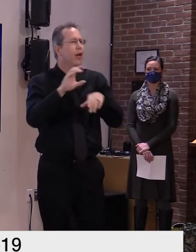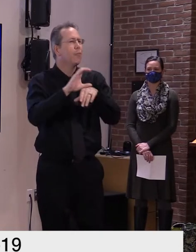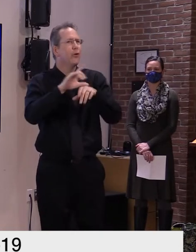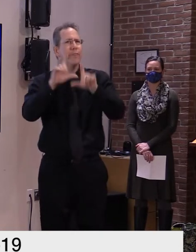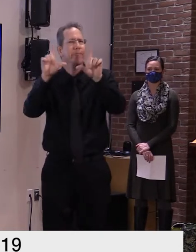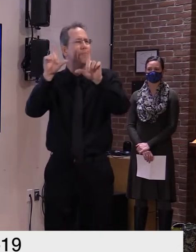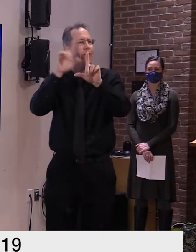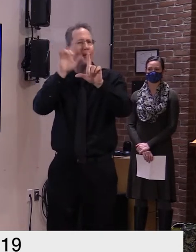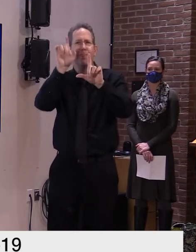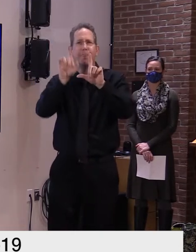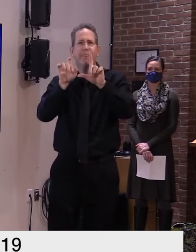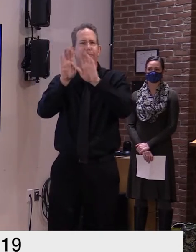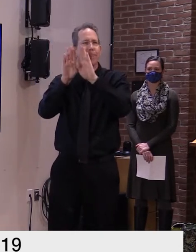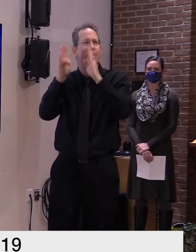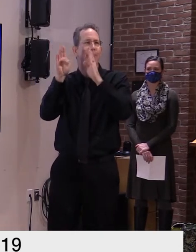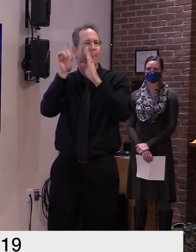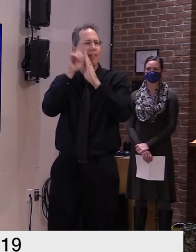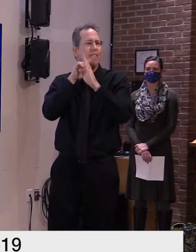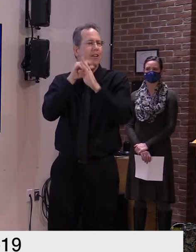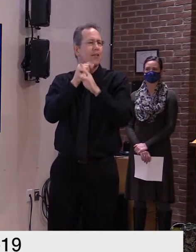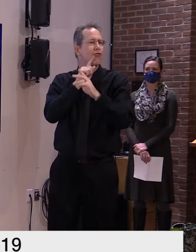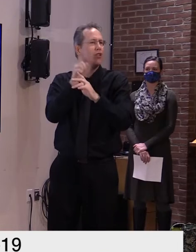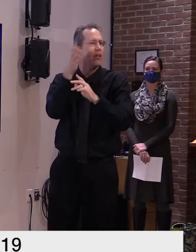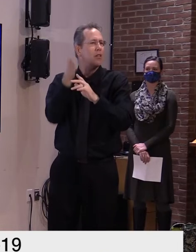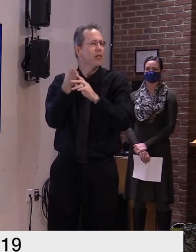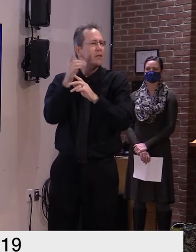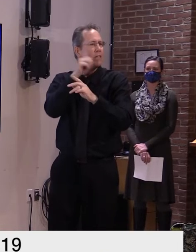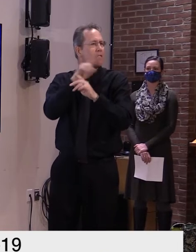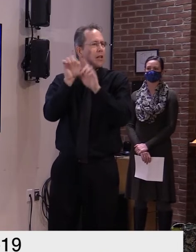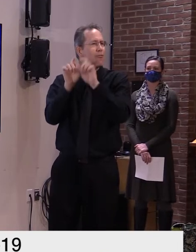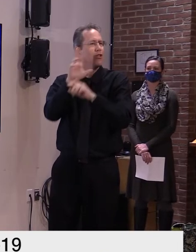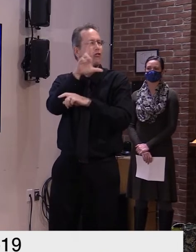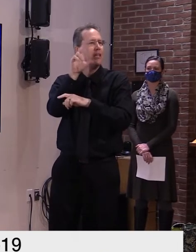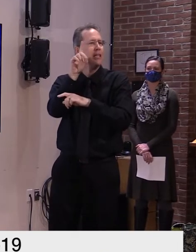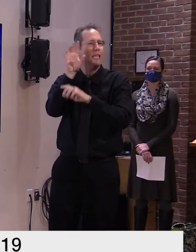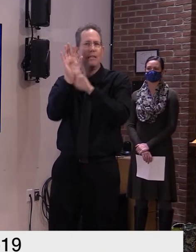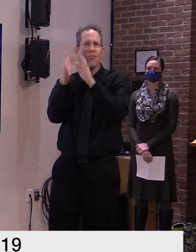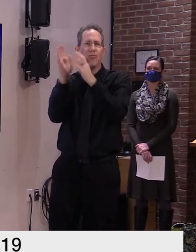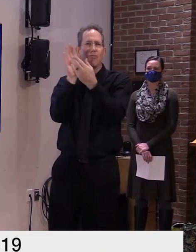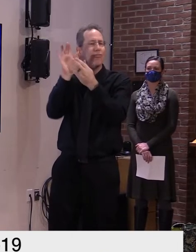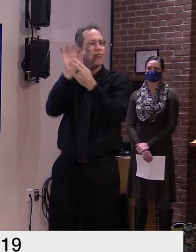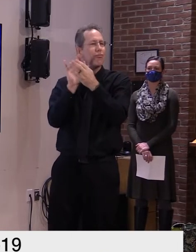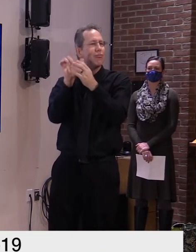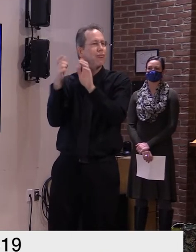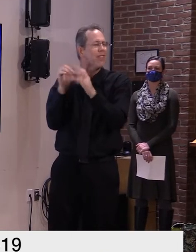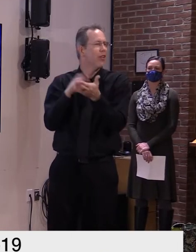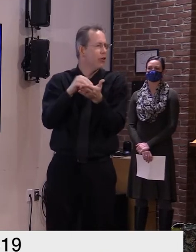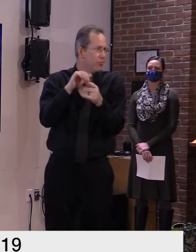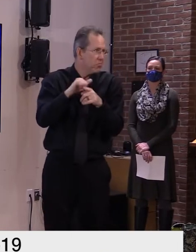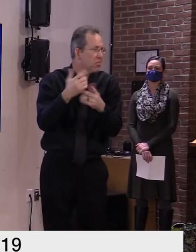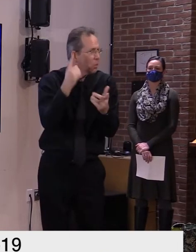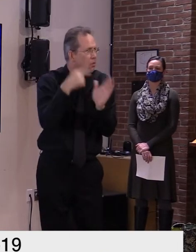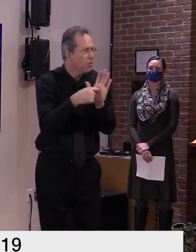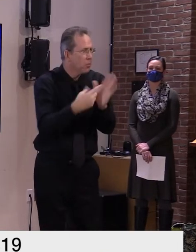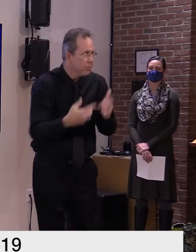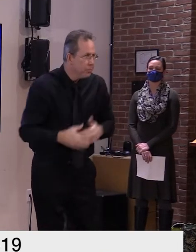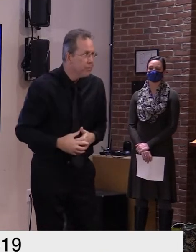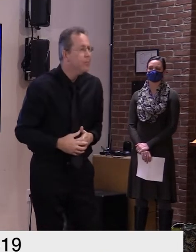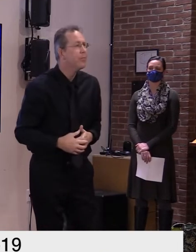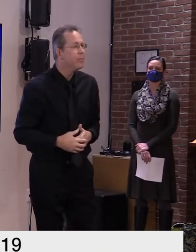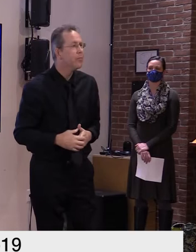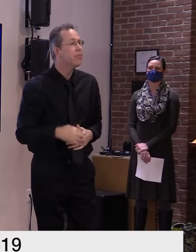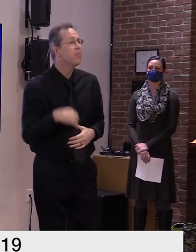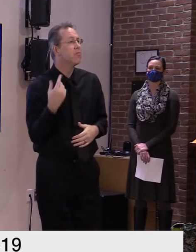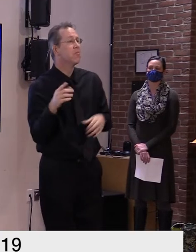we can also see on this chart that over 17 percent of the funds are being used for additional staffing hiring more